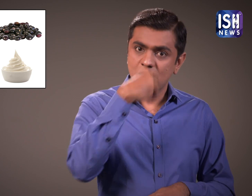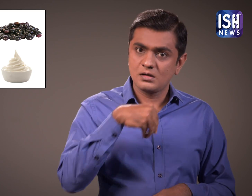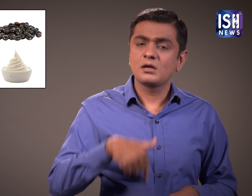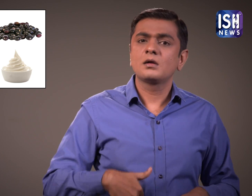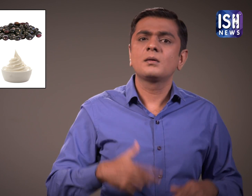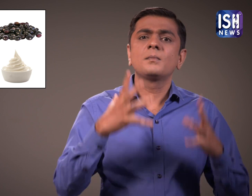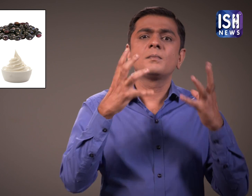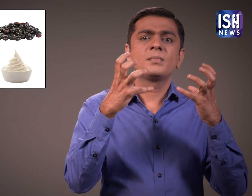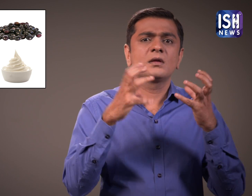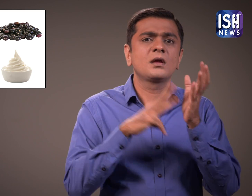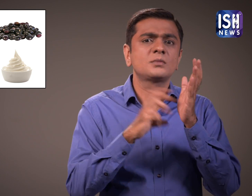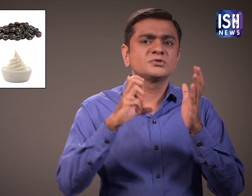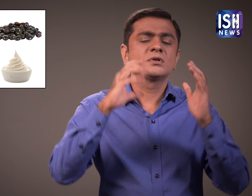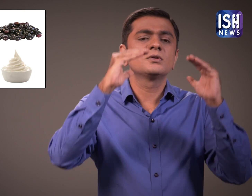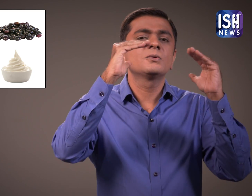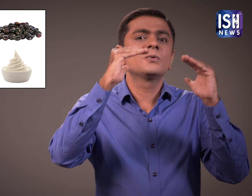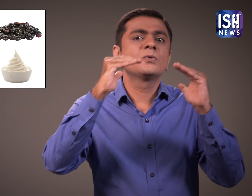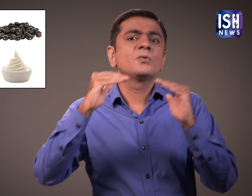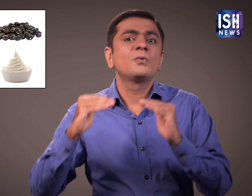Eating these will help ease your pain.